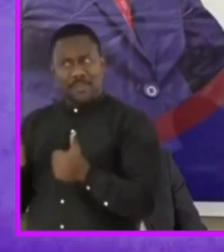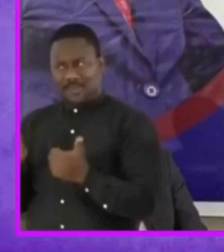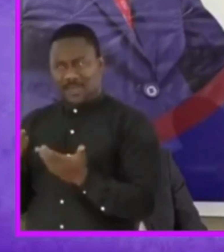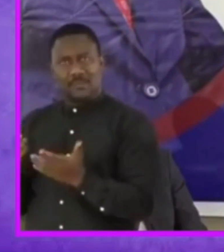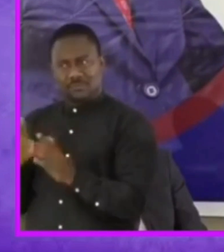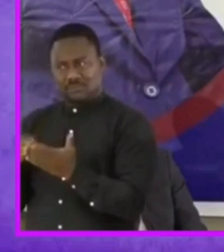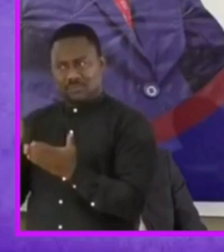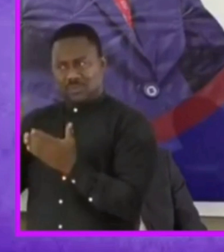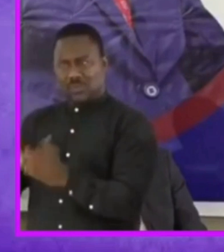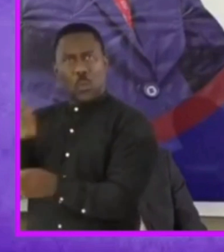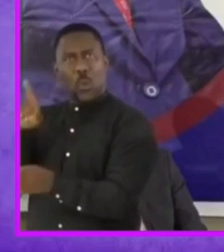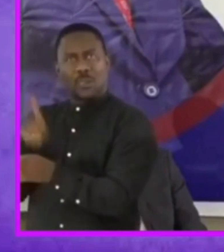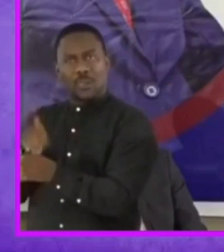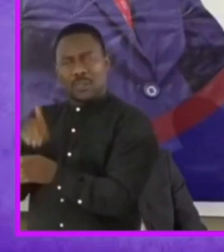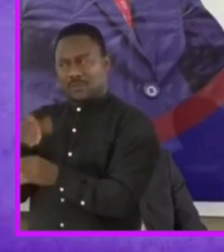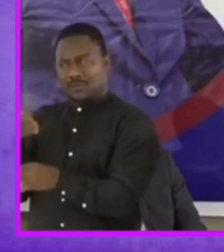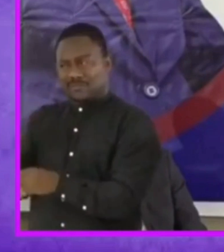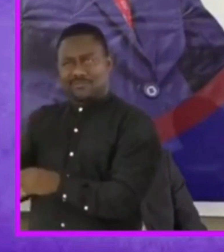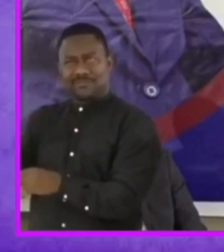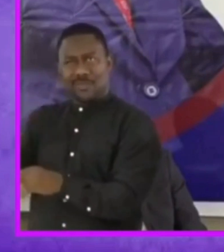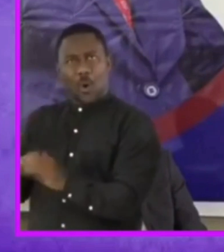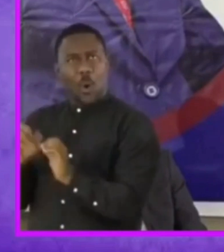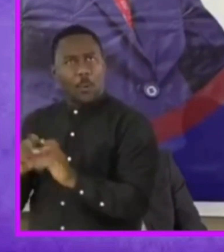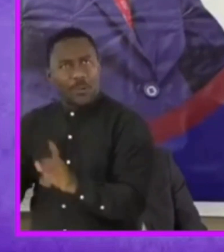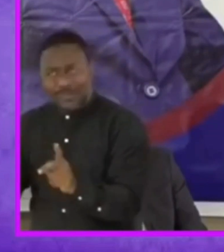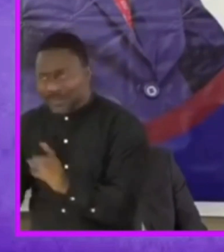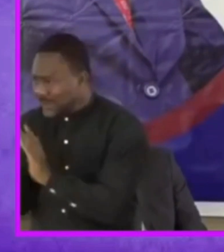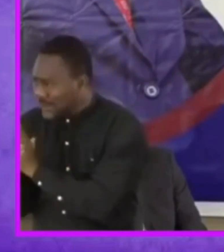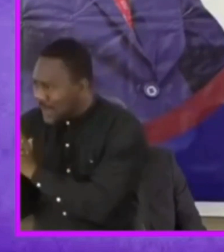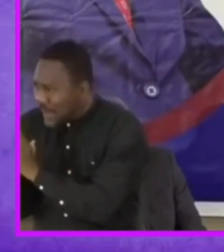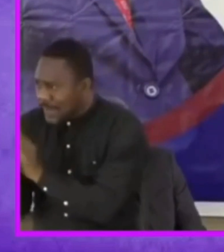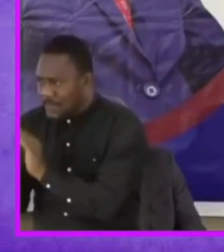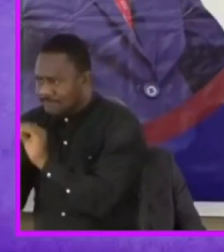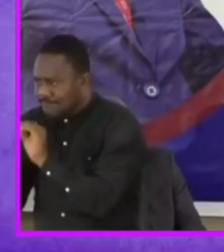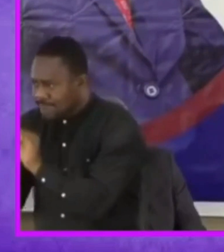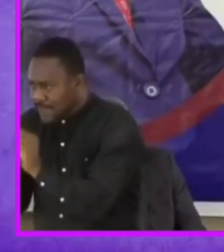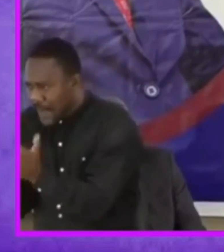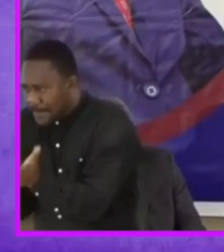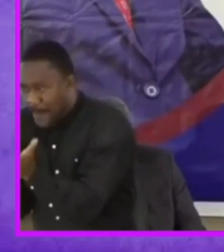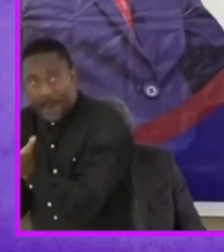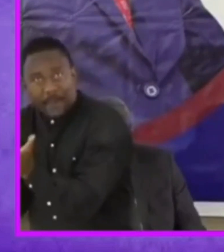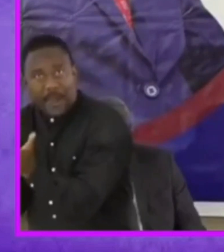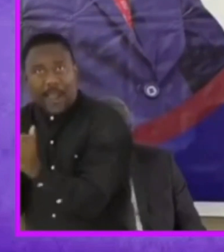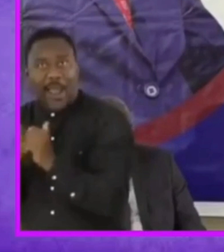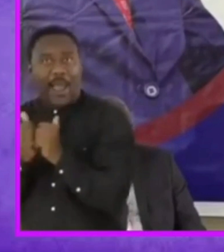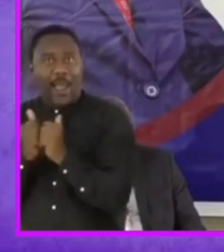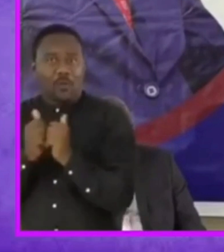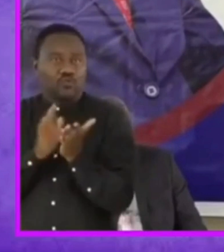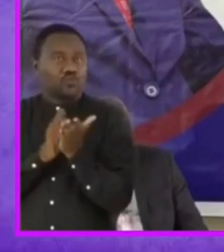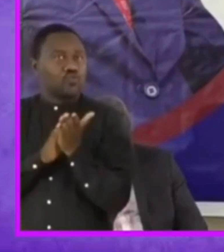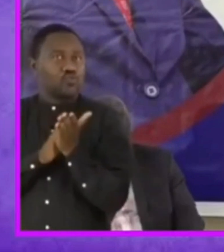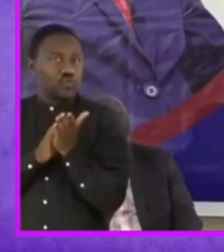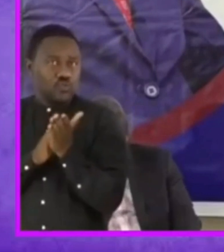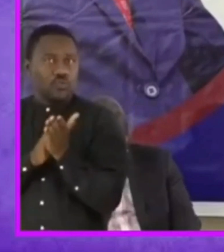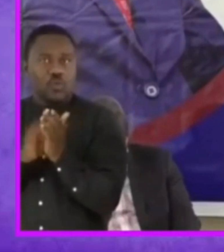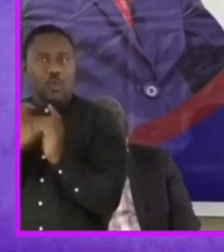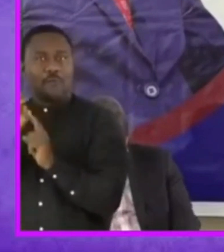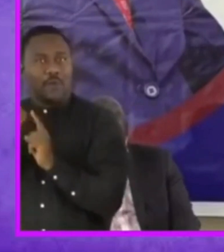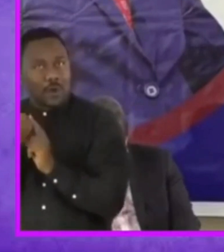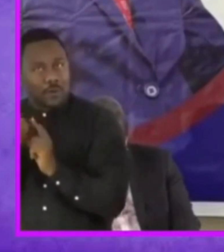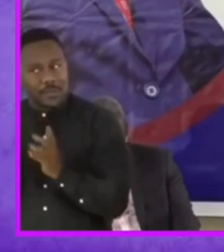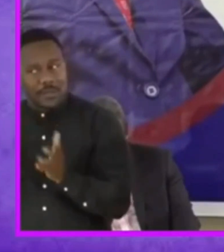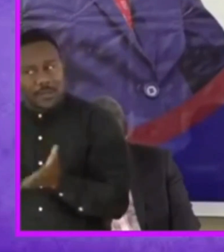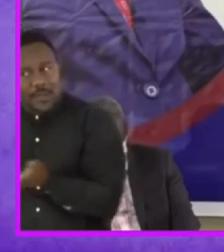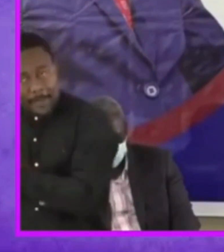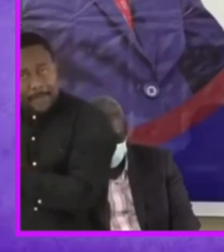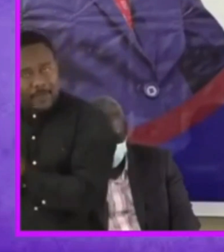disability had an opportunity for their talents to be brought out through the crafting of an individualized education plan